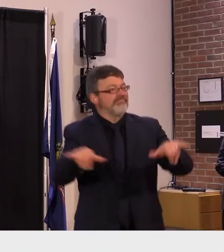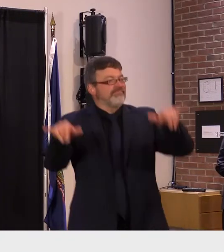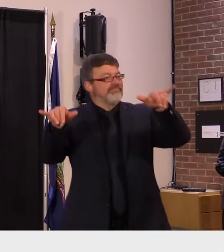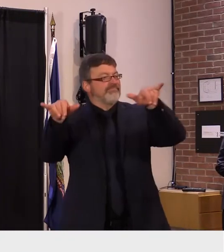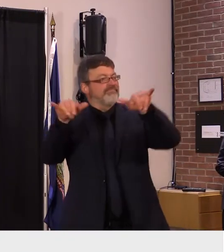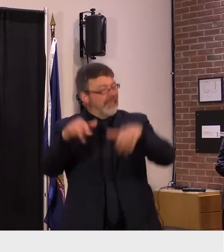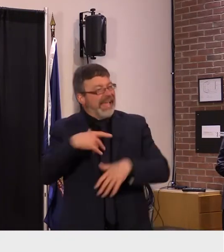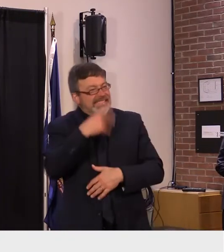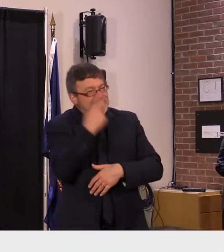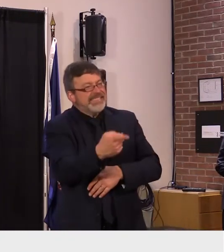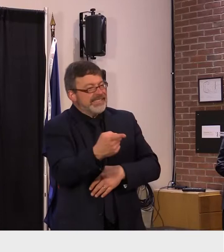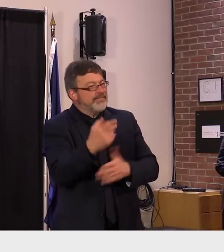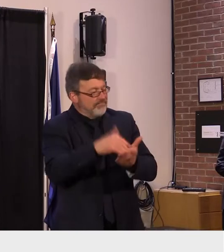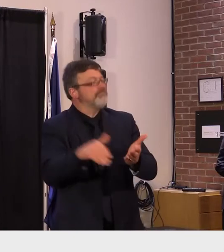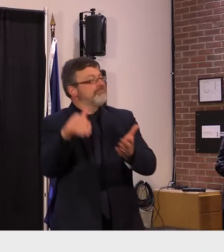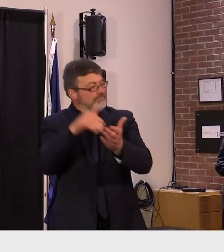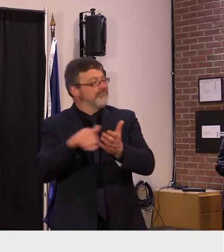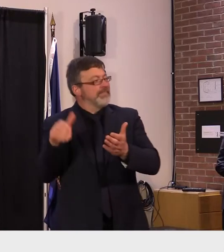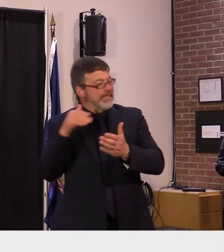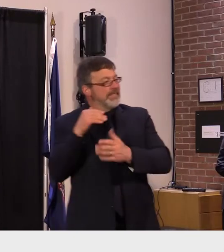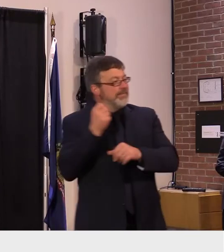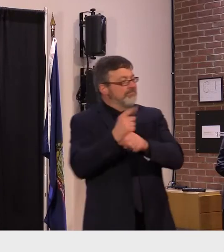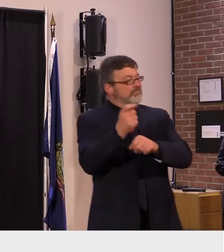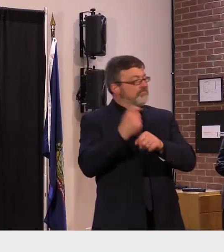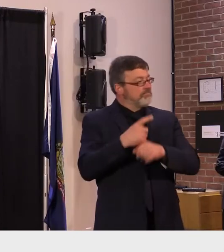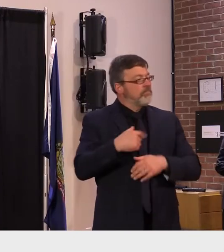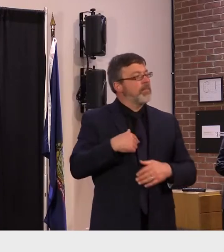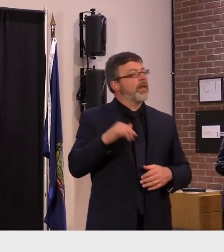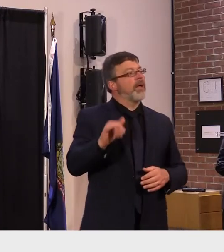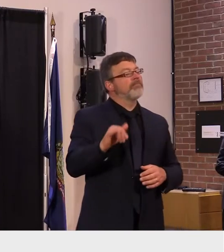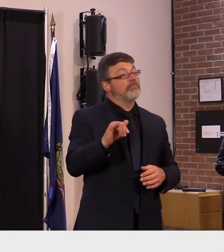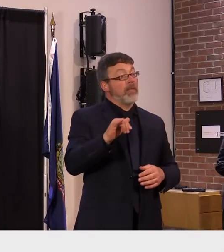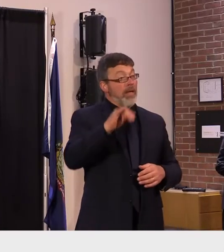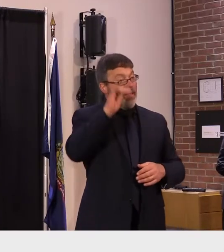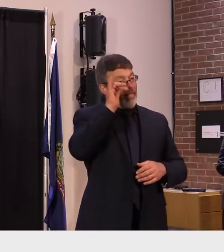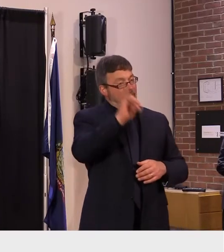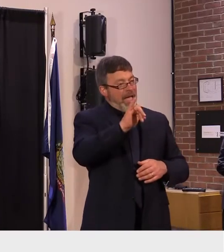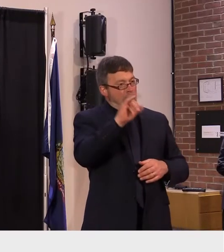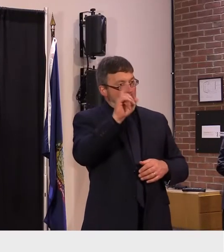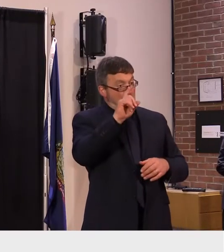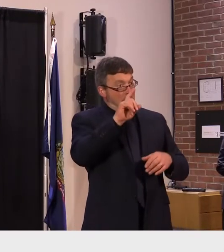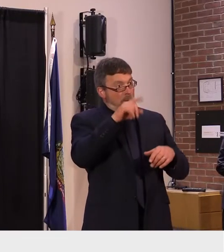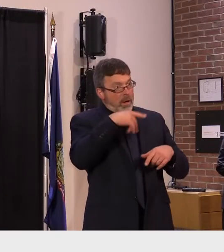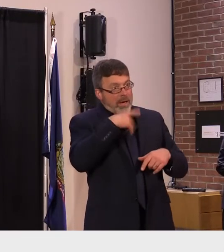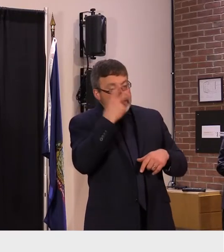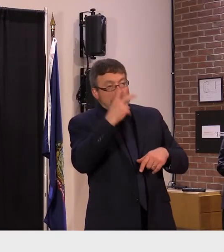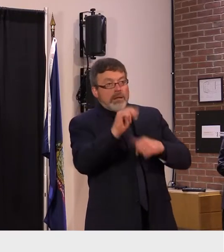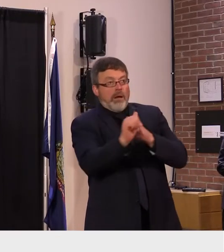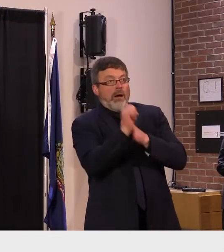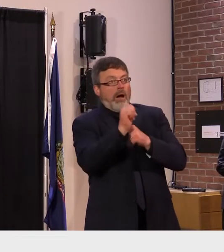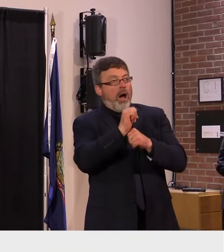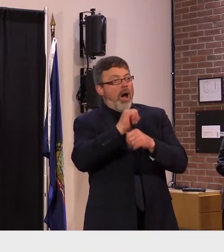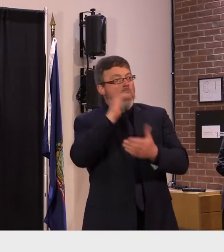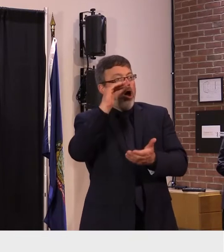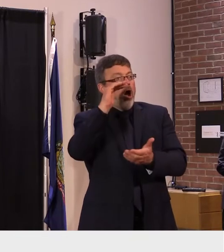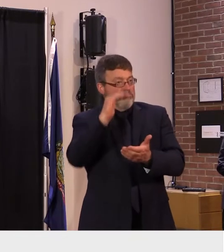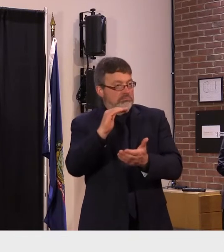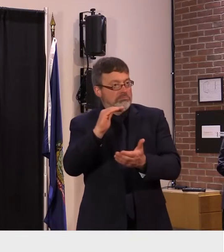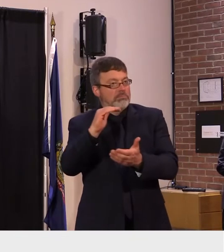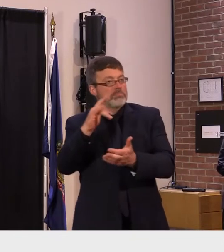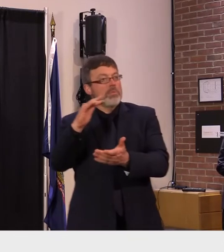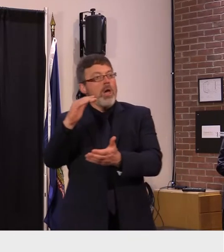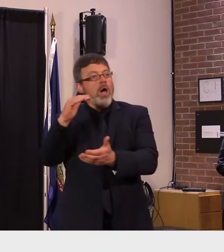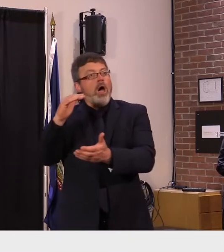down you know the public health risks and the virus keep declining and to secretary samuelson's point um inside of human